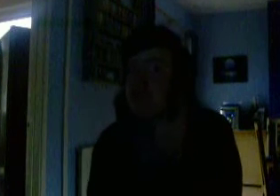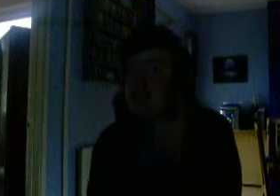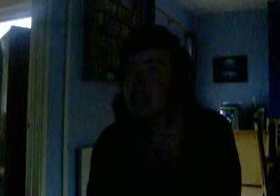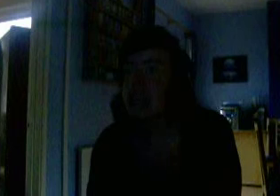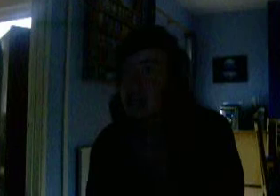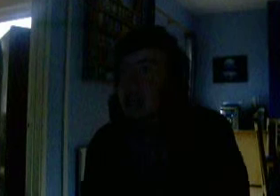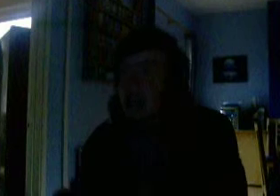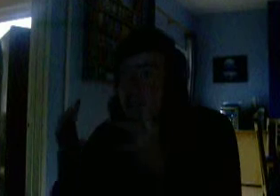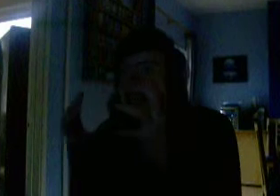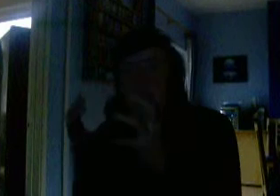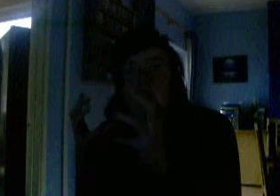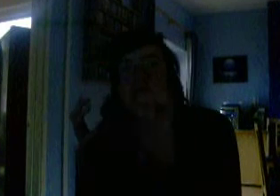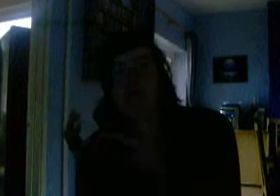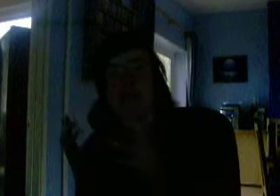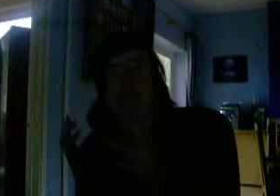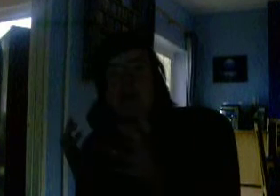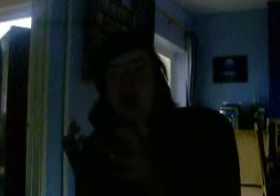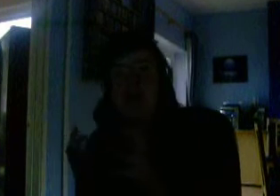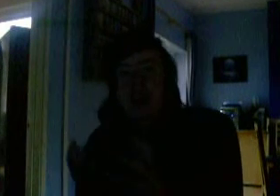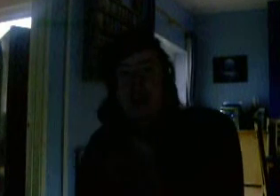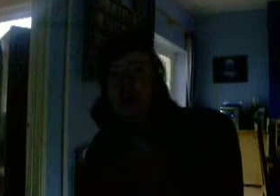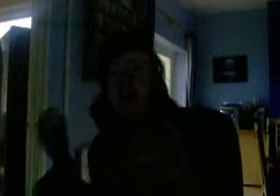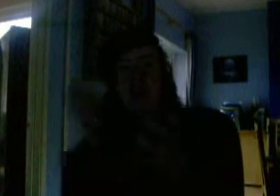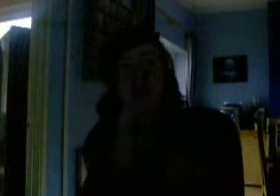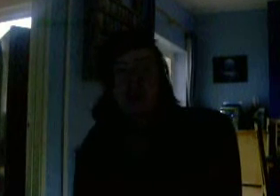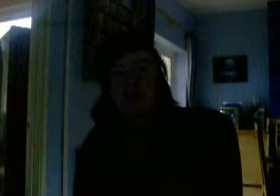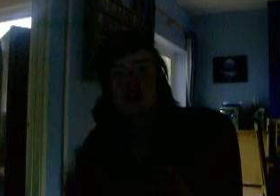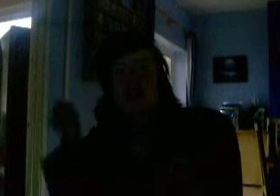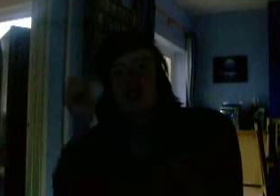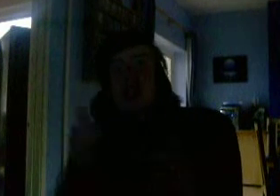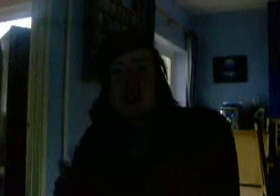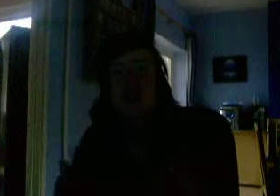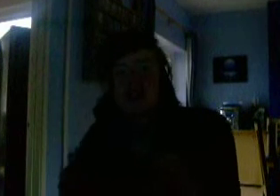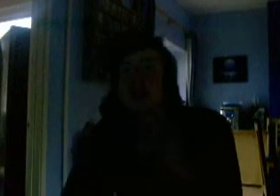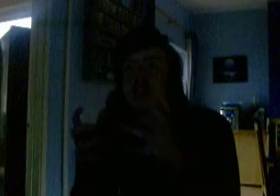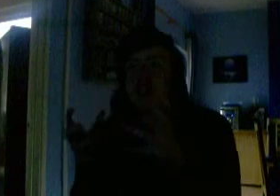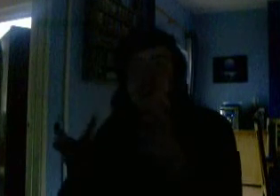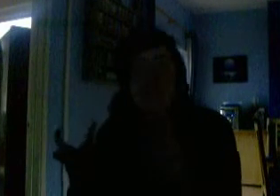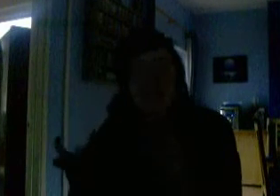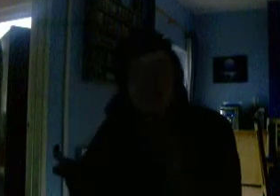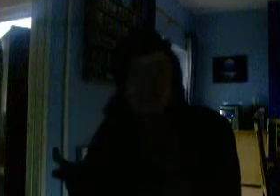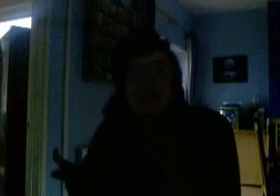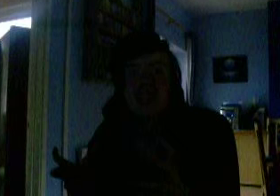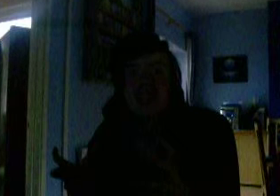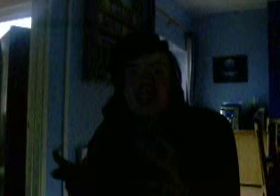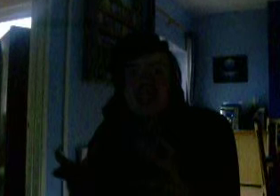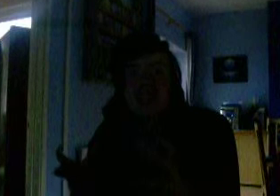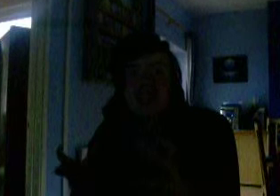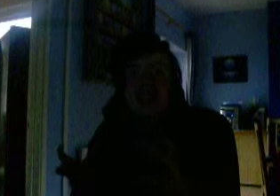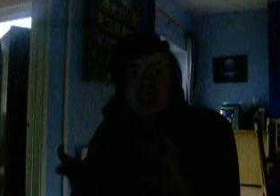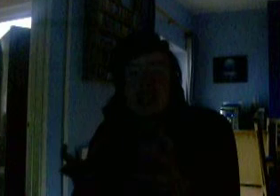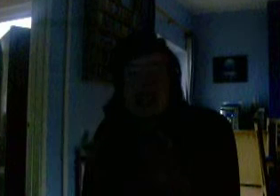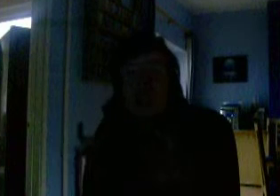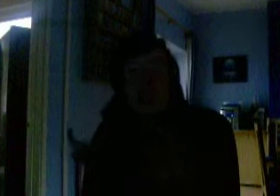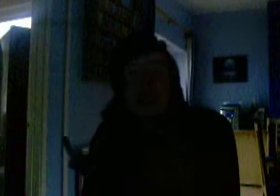building! And you've gotta fight him with either the stones or the knives that you've collected. That's bullshit!